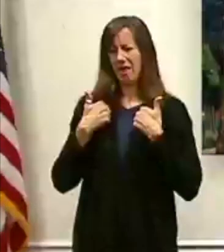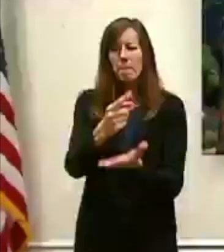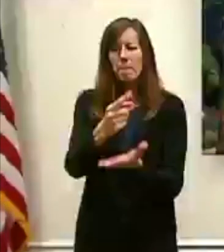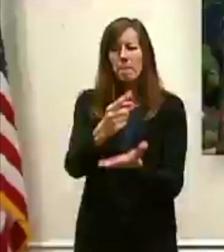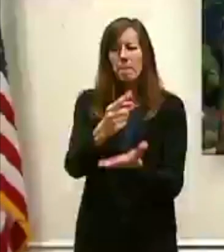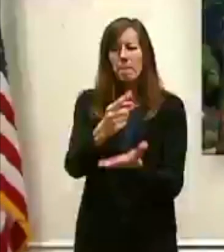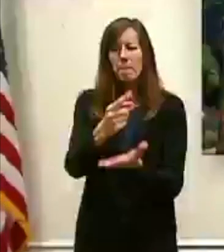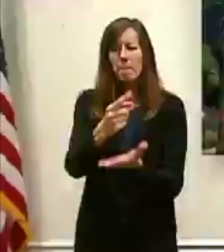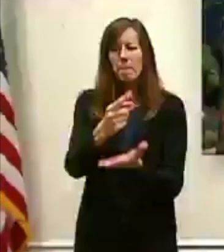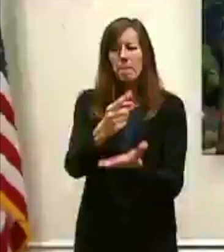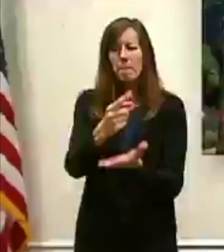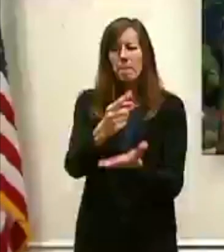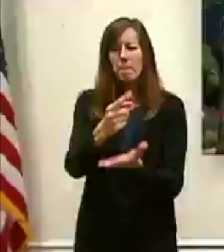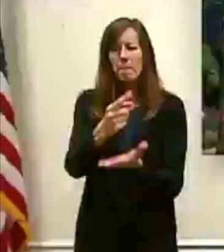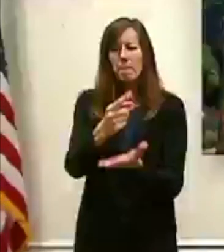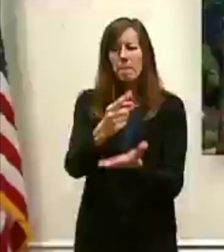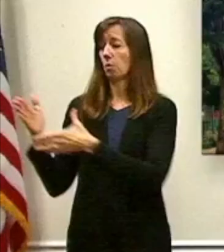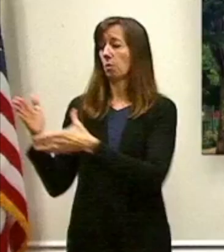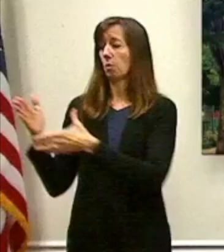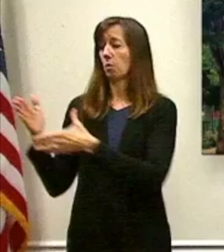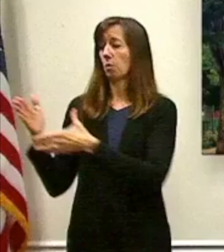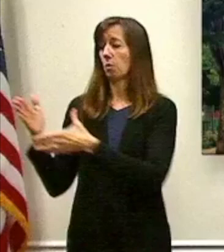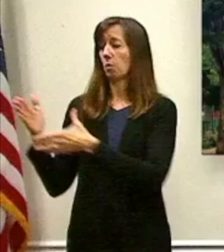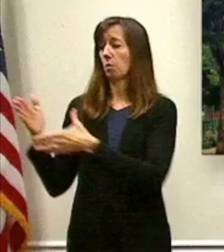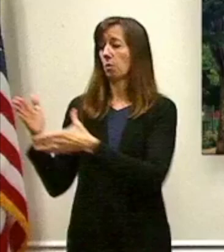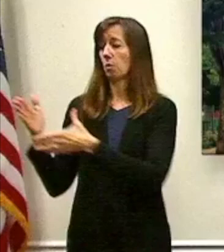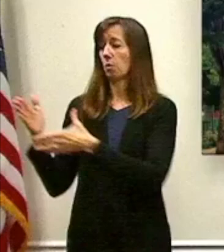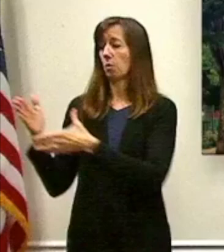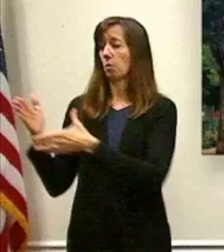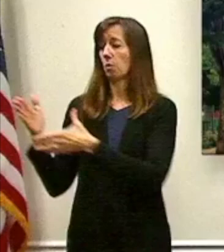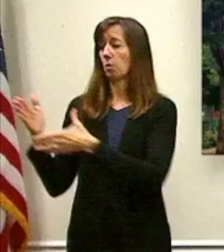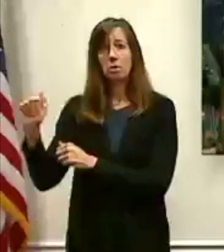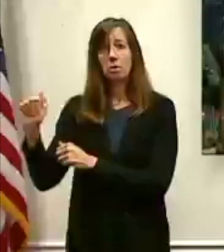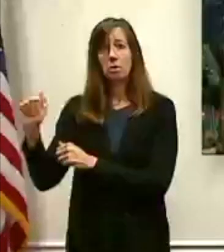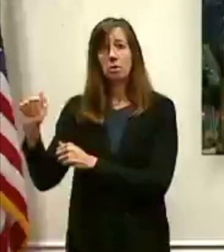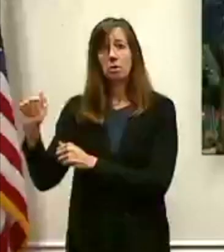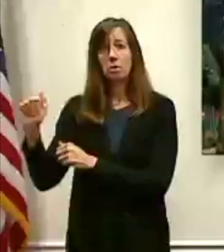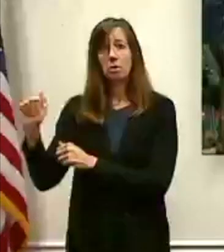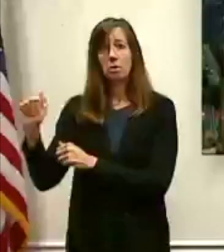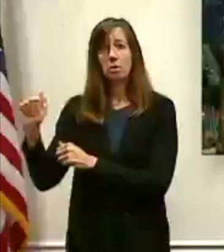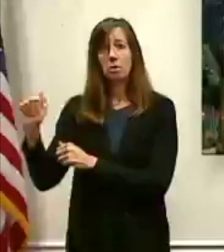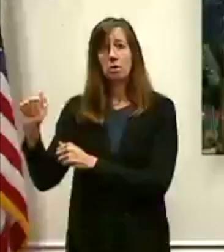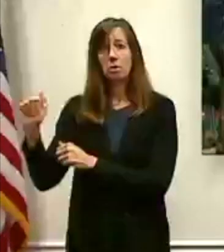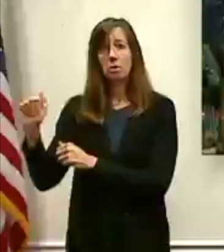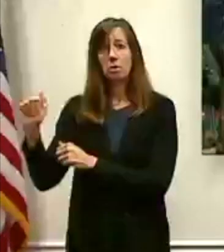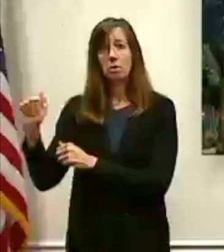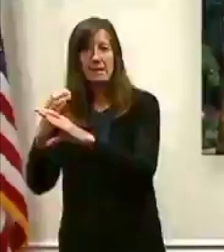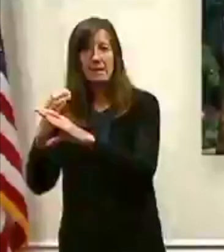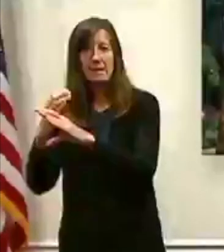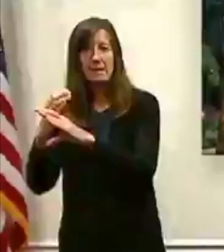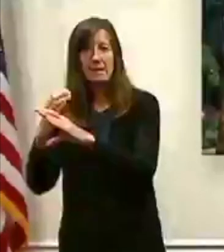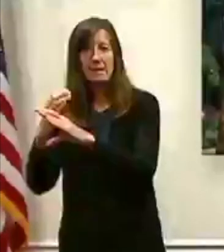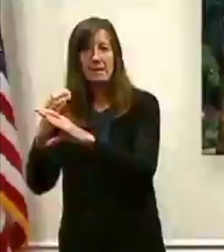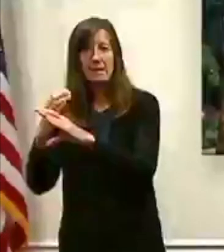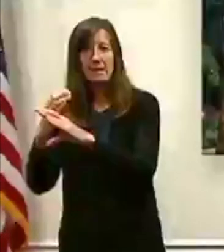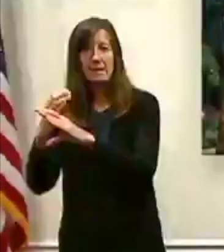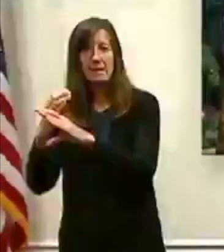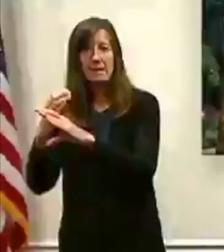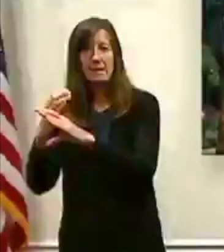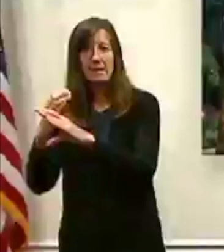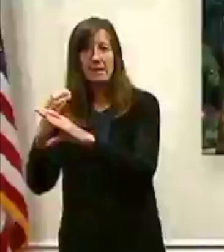We're partnering with... ...our mobile intervention team. We're partnering with people in... ...and the...